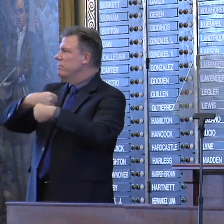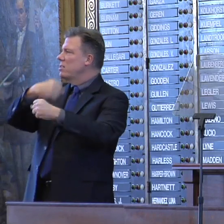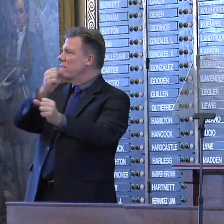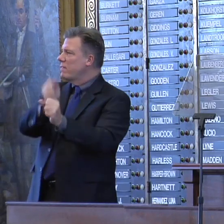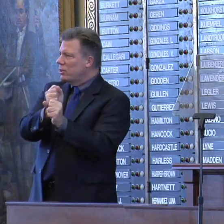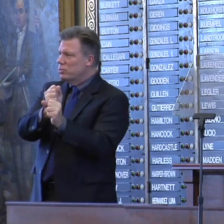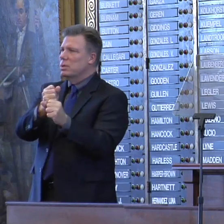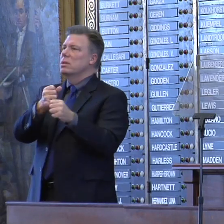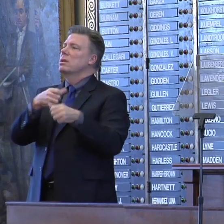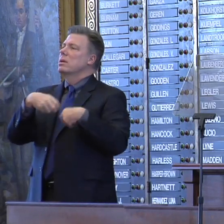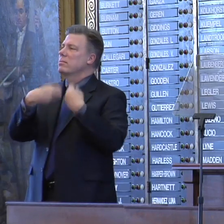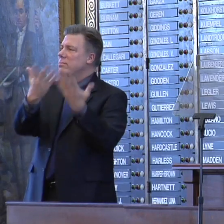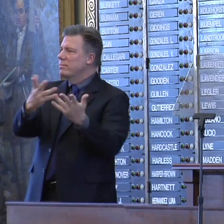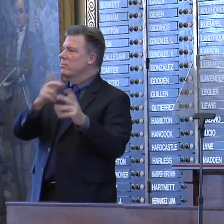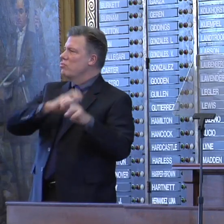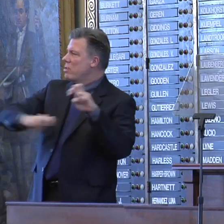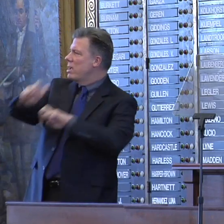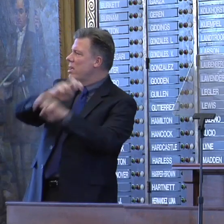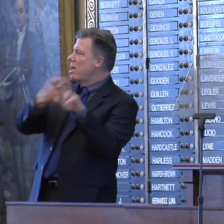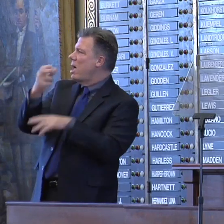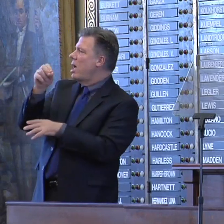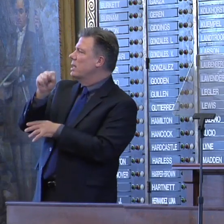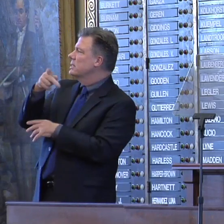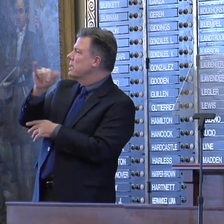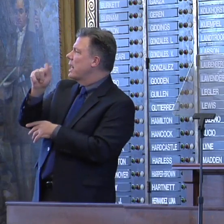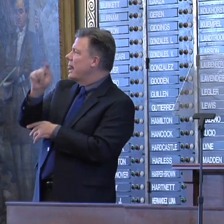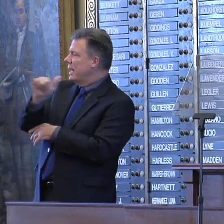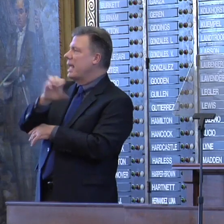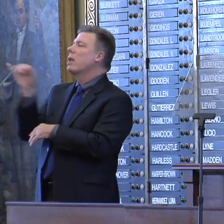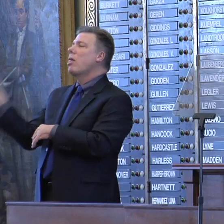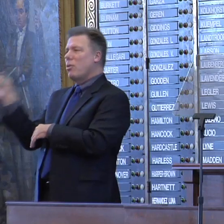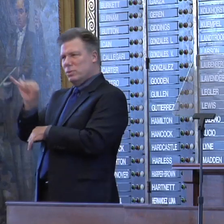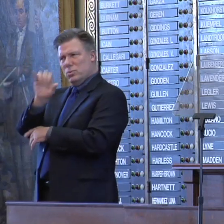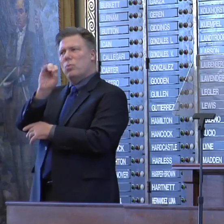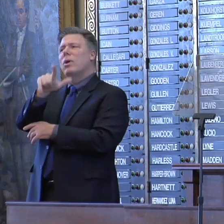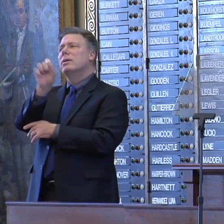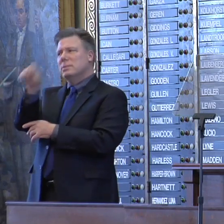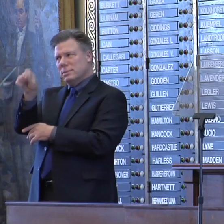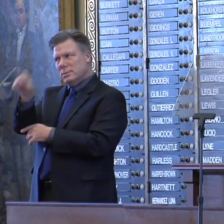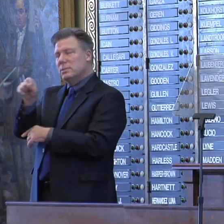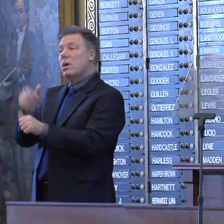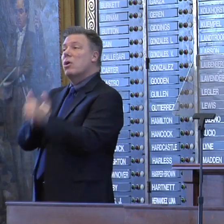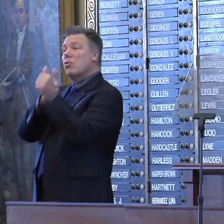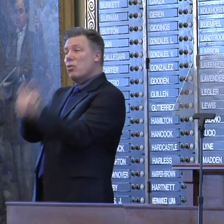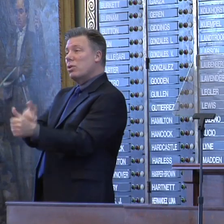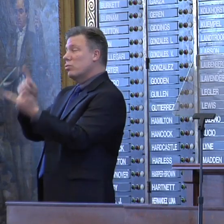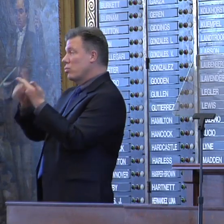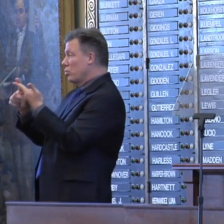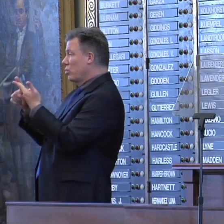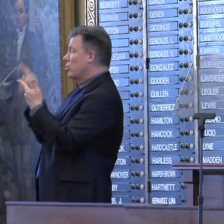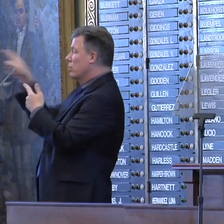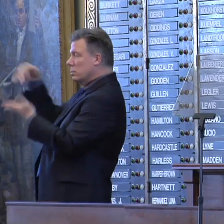and, of course, our substantial energy industry. According to the Brookings Institution, Texas has six